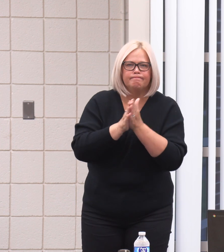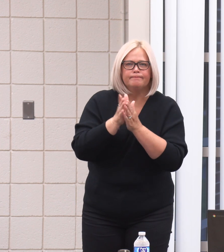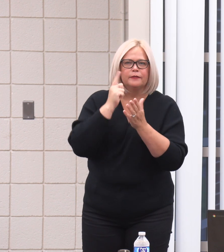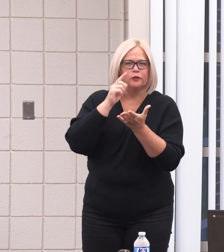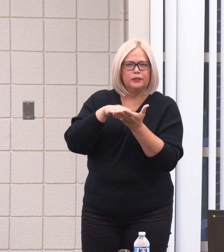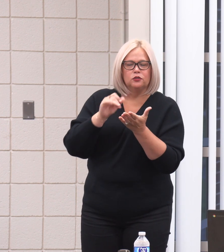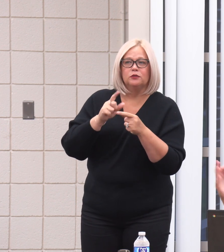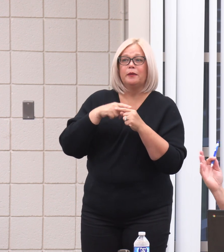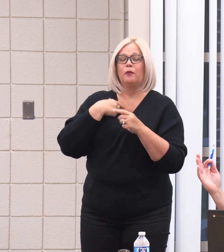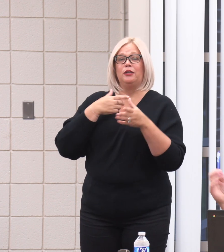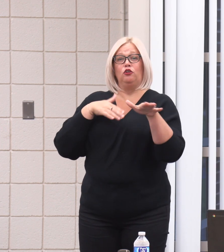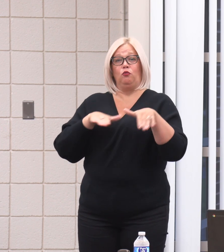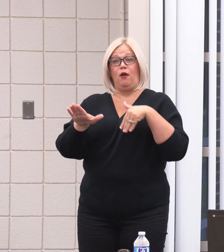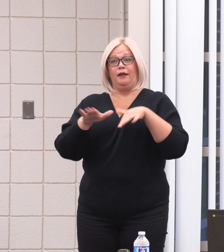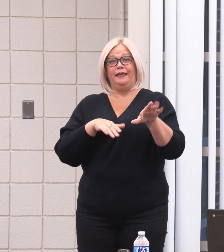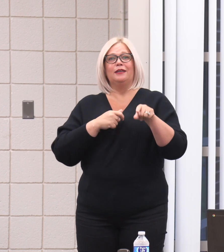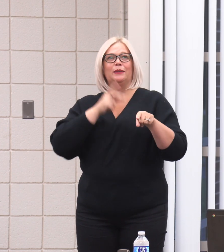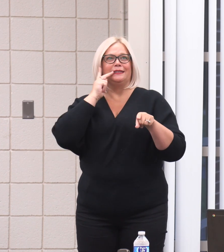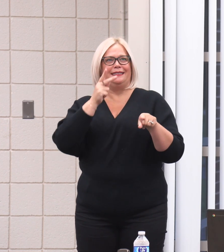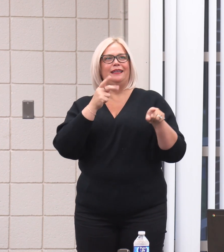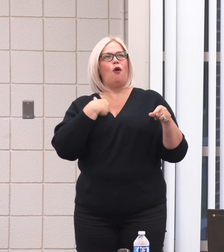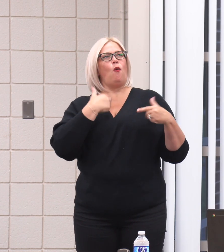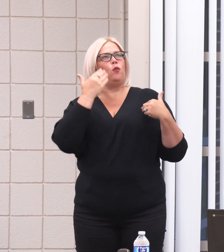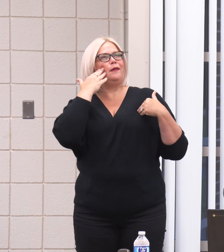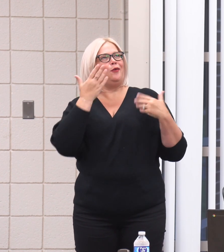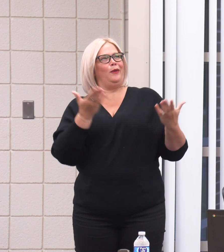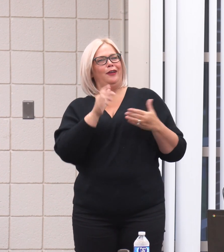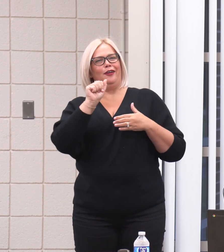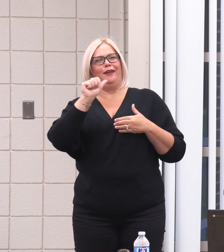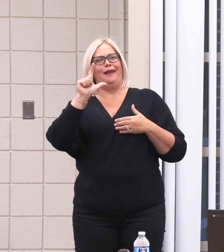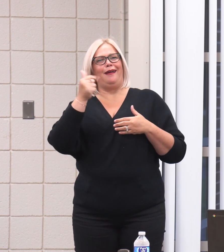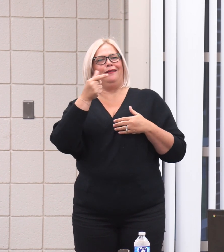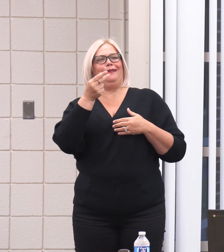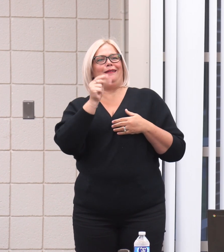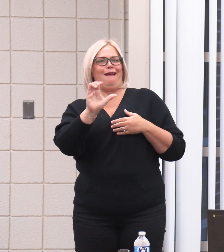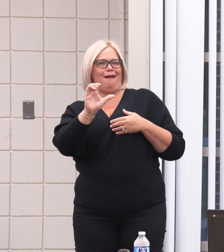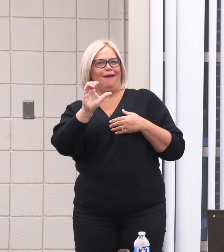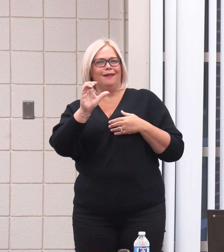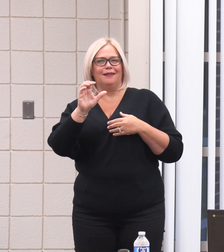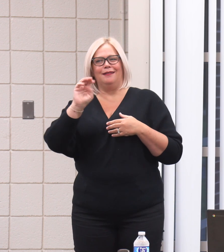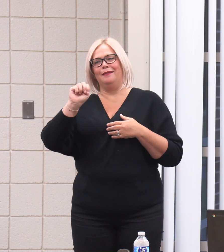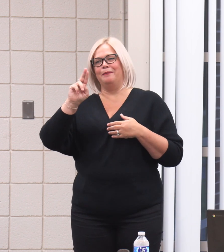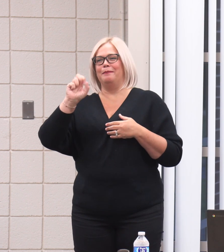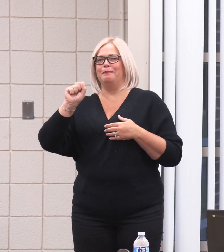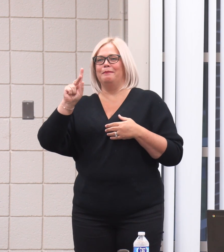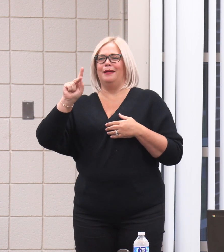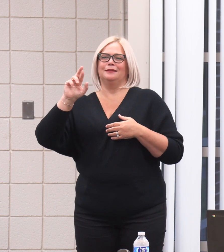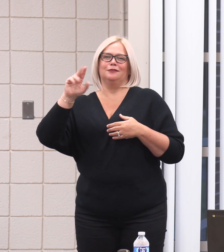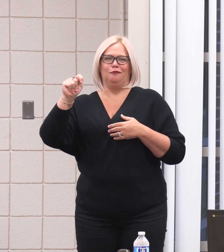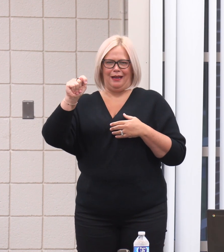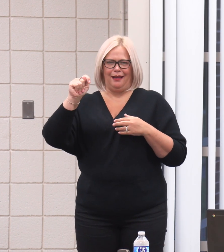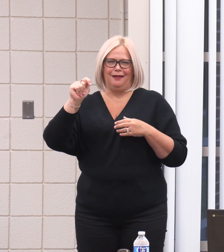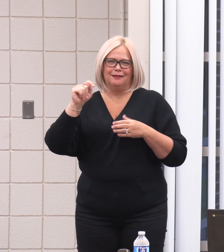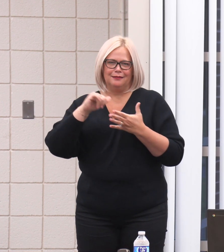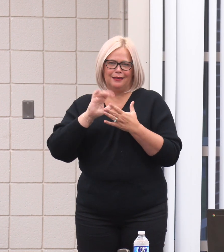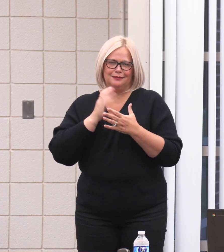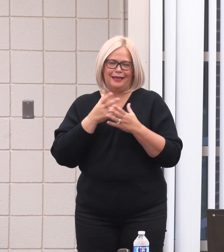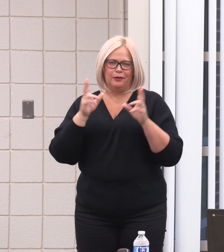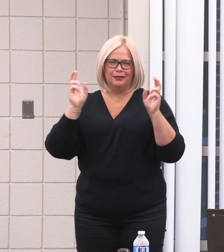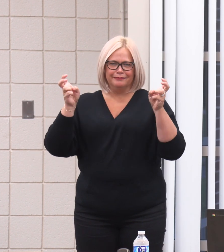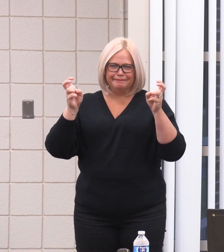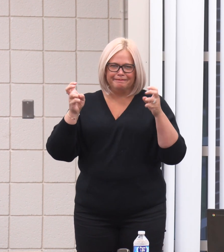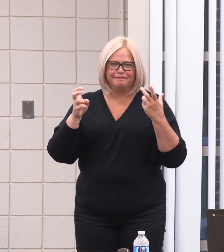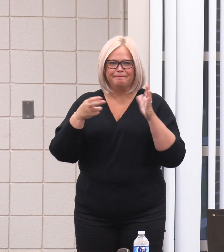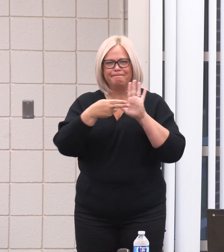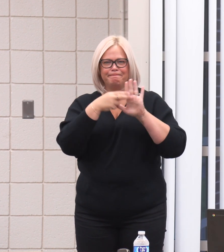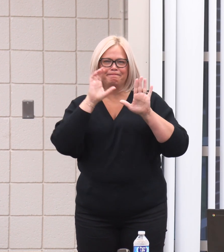walk down the hallway, you'll know you're at Algonac High School and you'll know that Algonac's Musgraab is our logo. So I think it's kind of exciting.